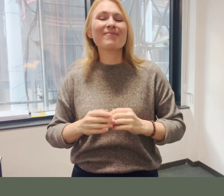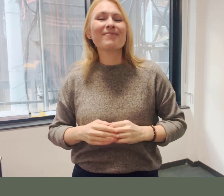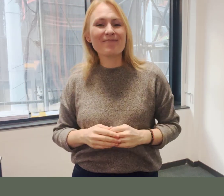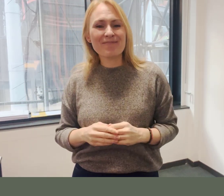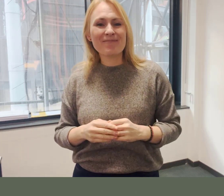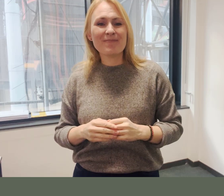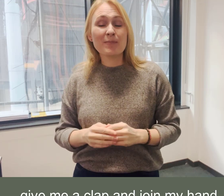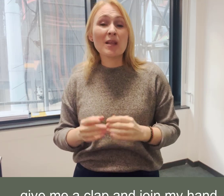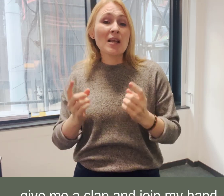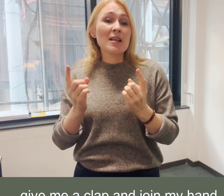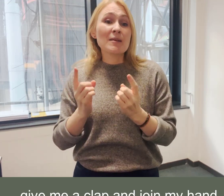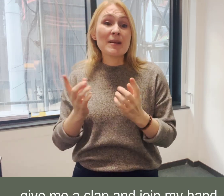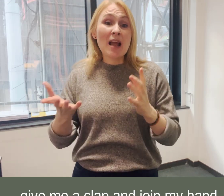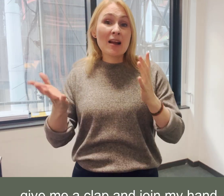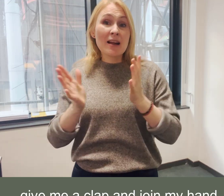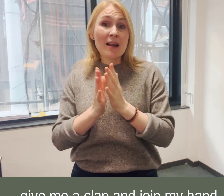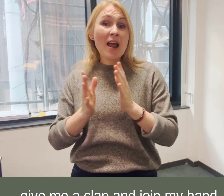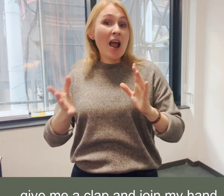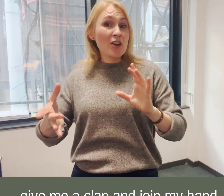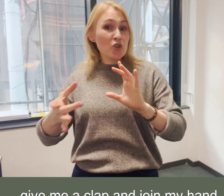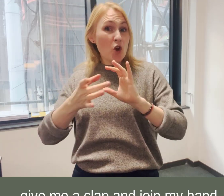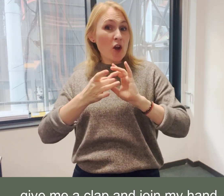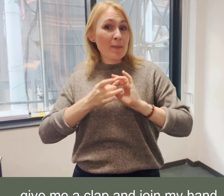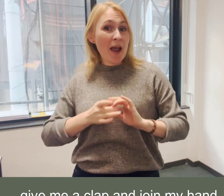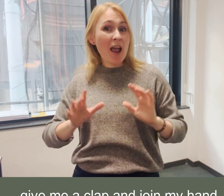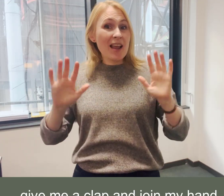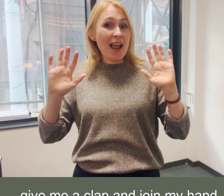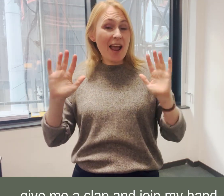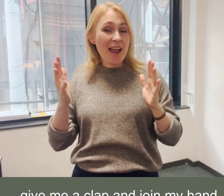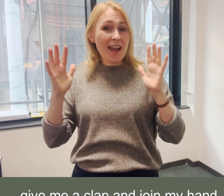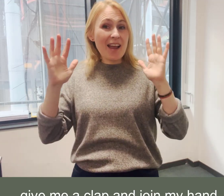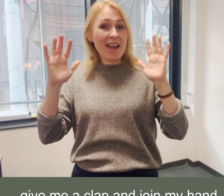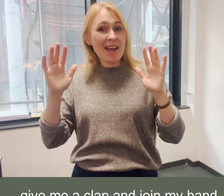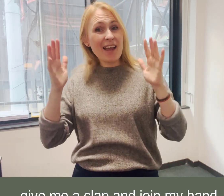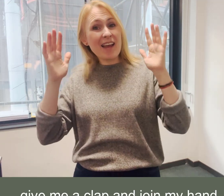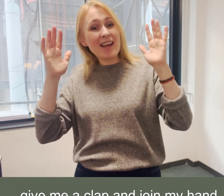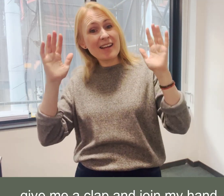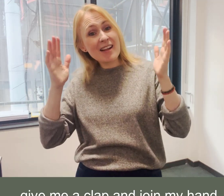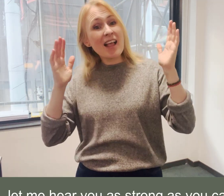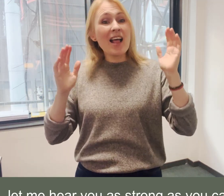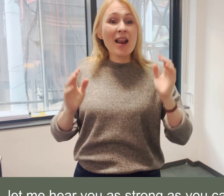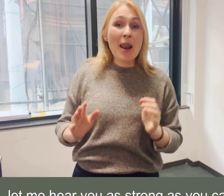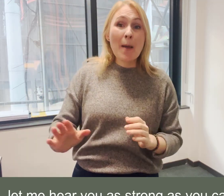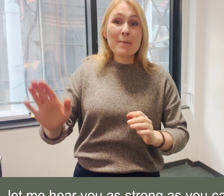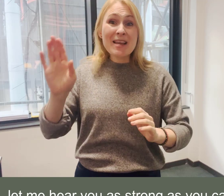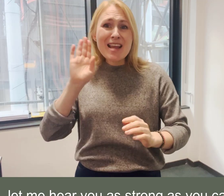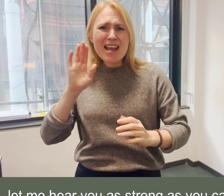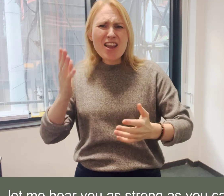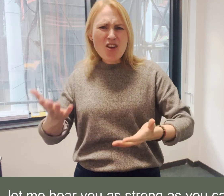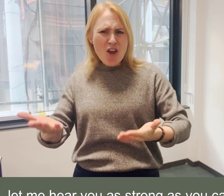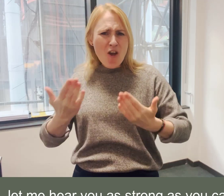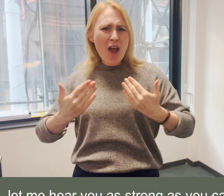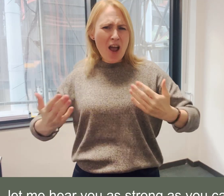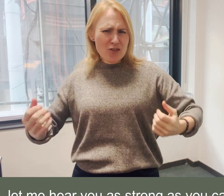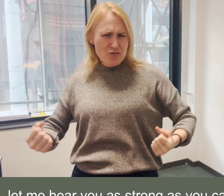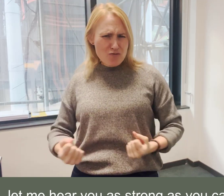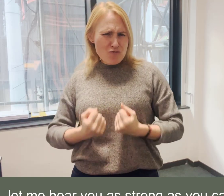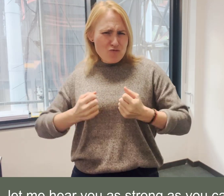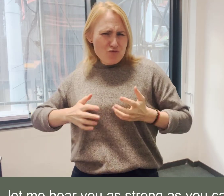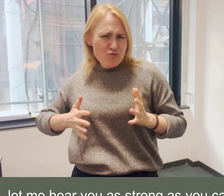Give me a clap and join my hand It's special special me hear you as strong as you